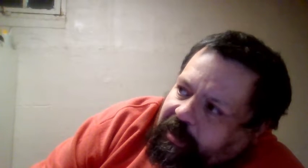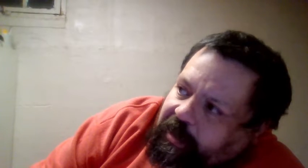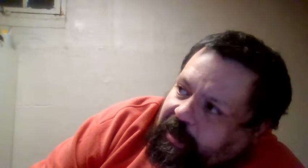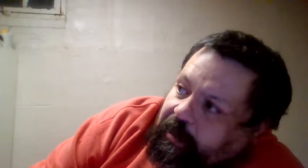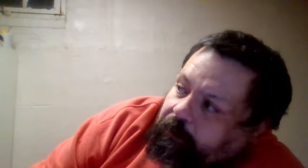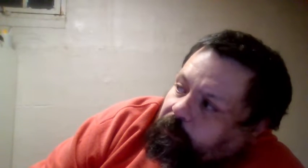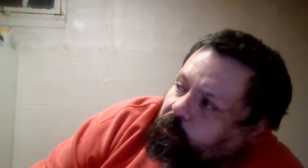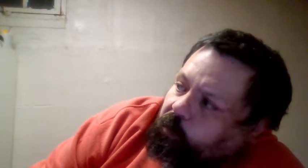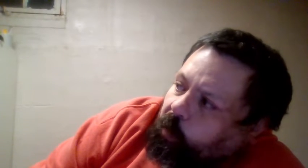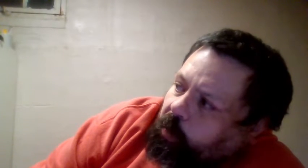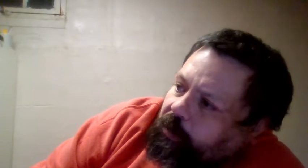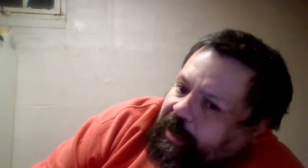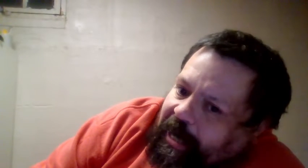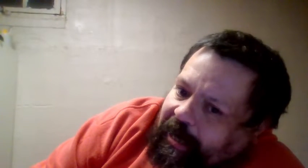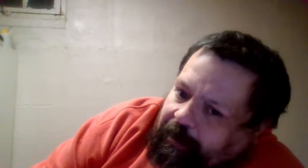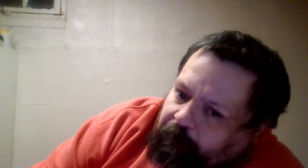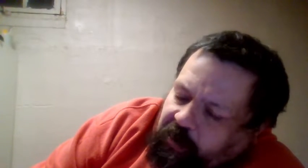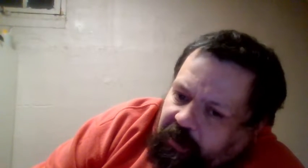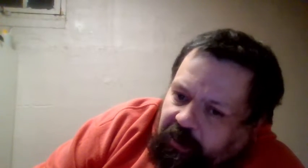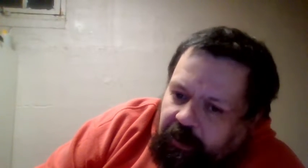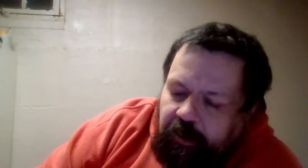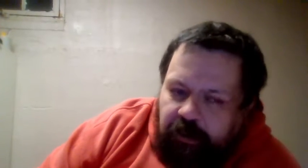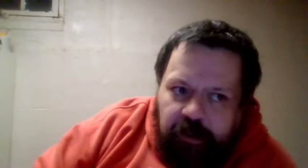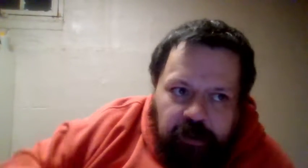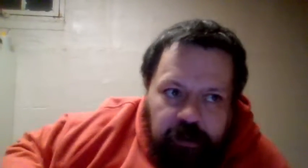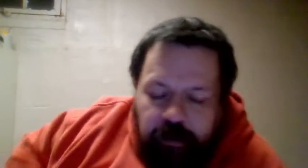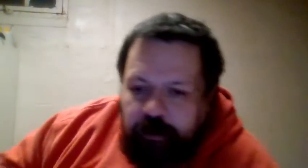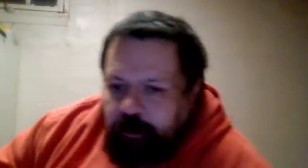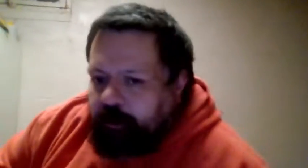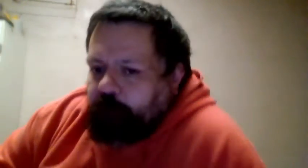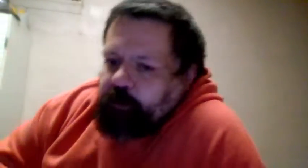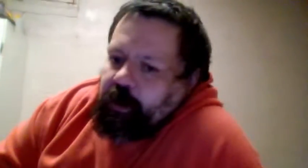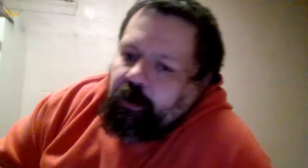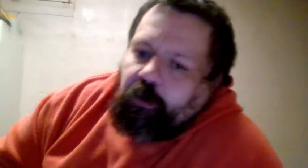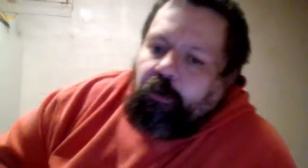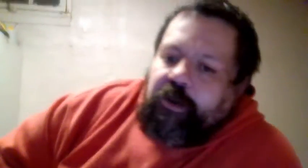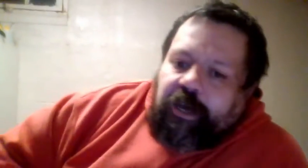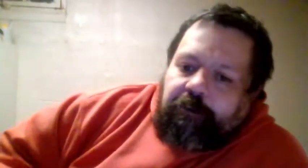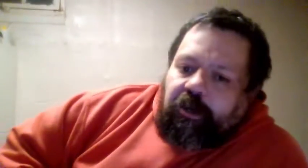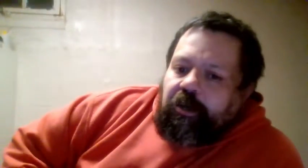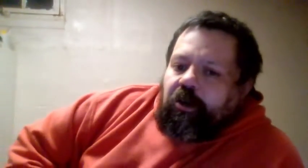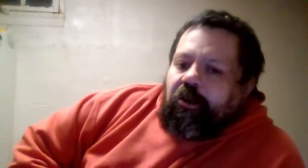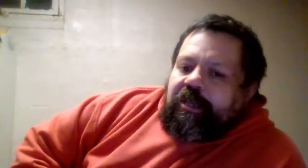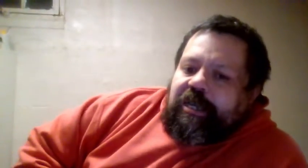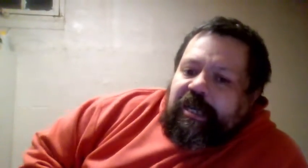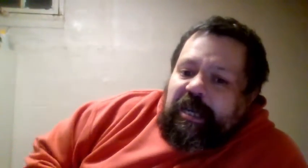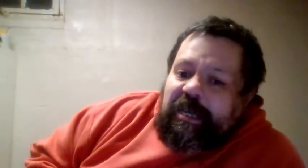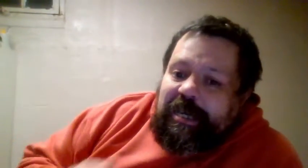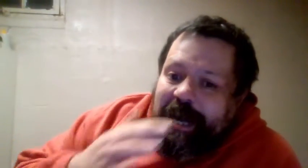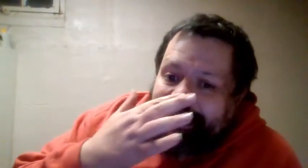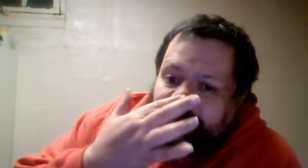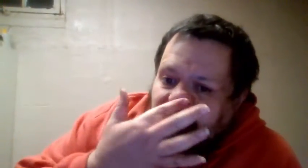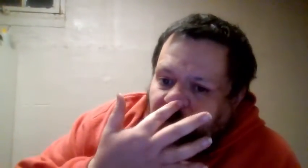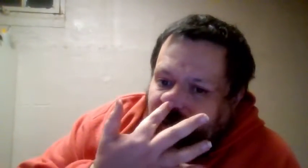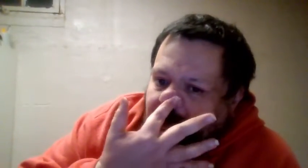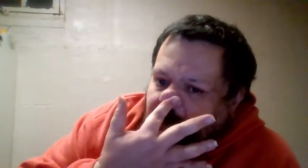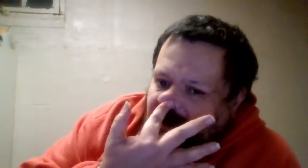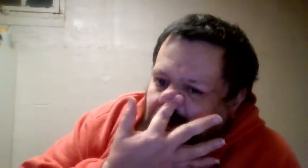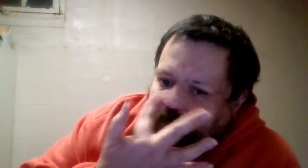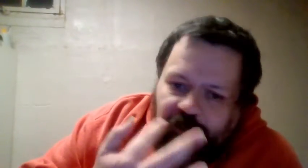the War Games, or as I'm going to call it the not Survivor Series,